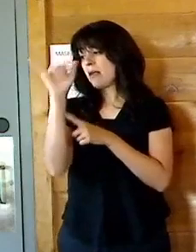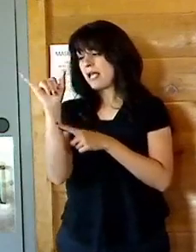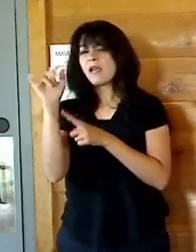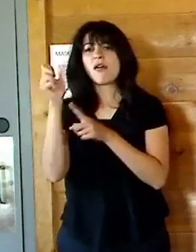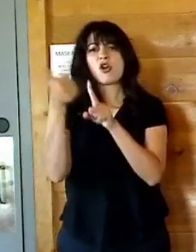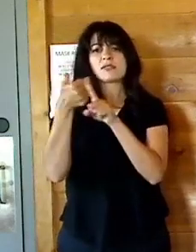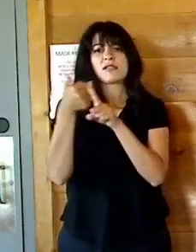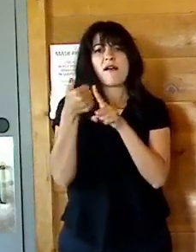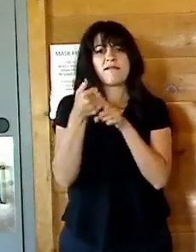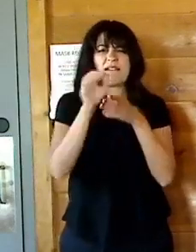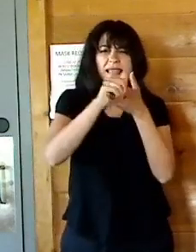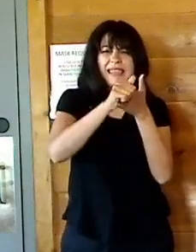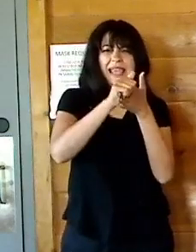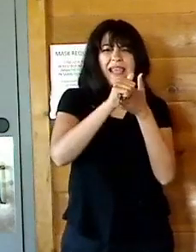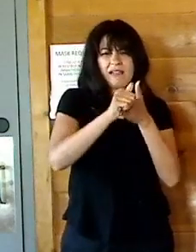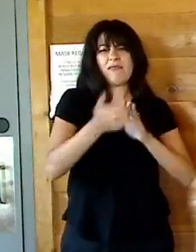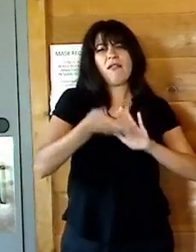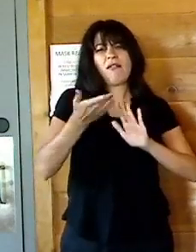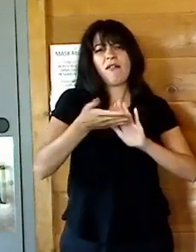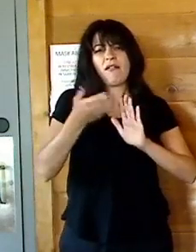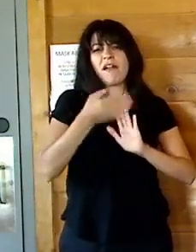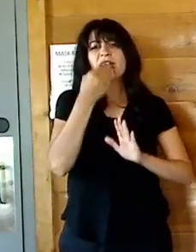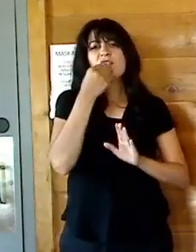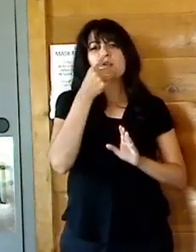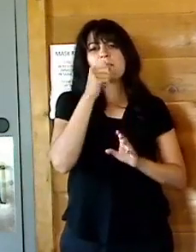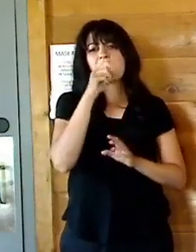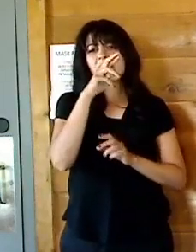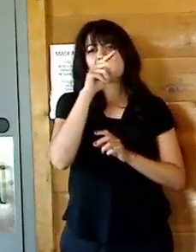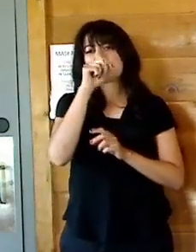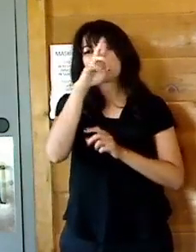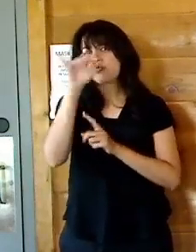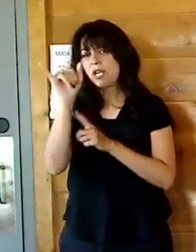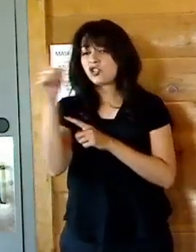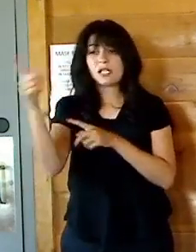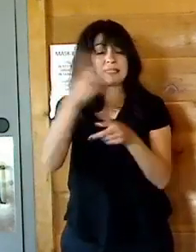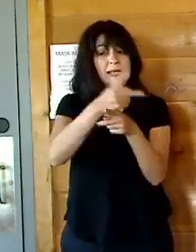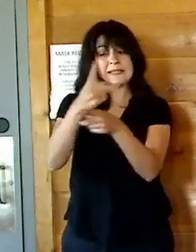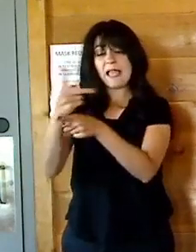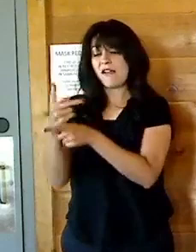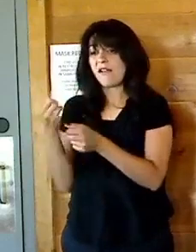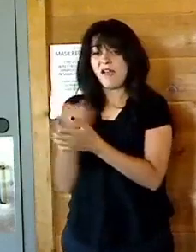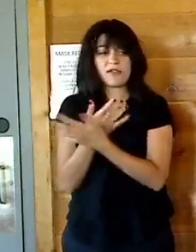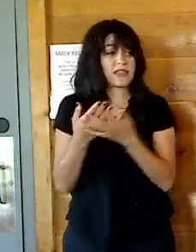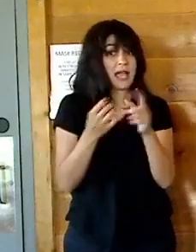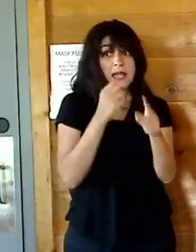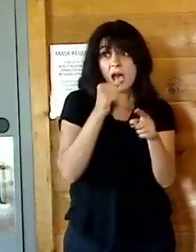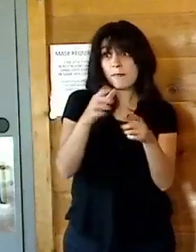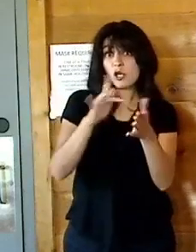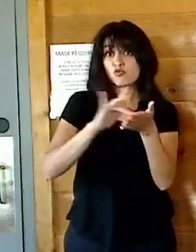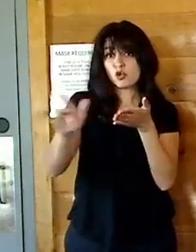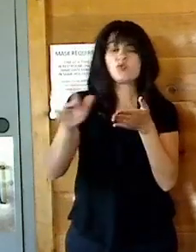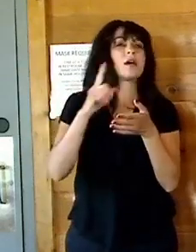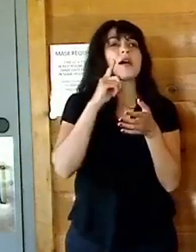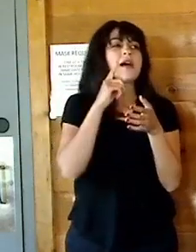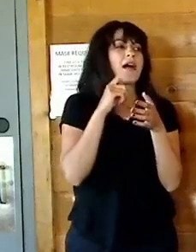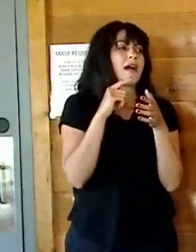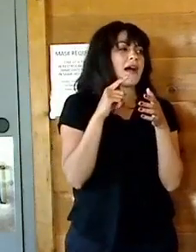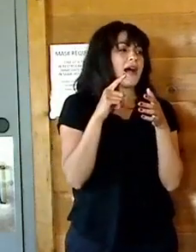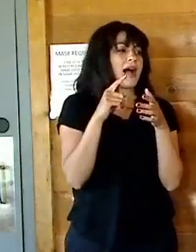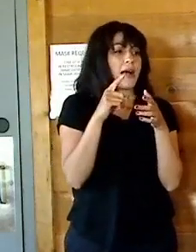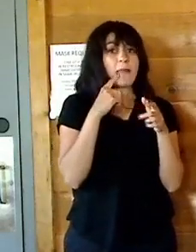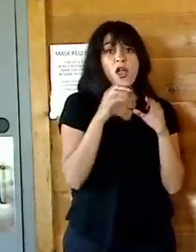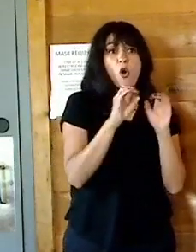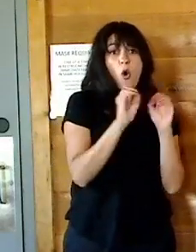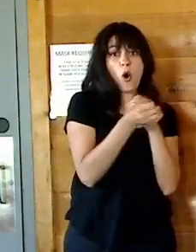the food pantry and takes care of everything. I'm not being rude. I'm actually responding from my